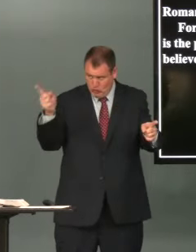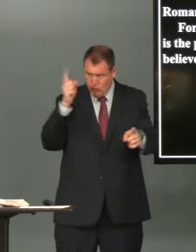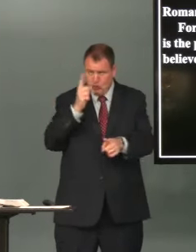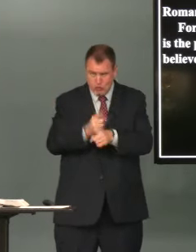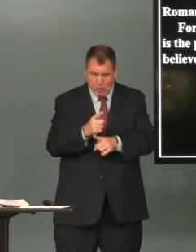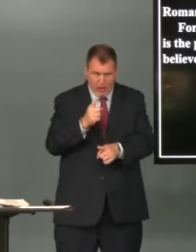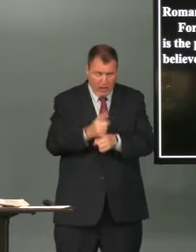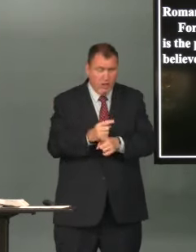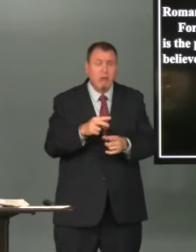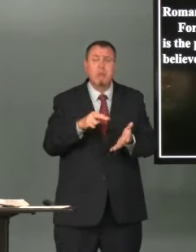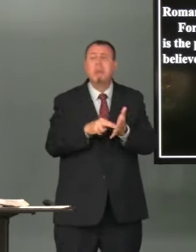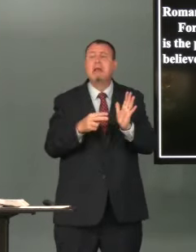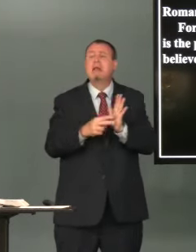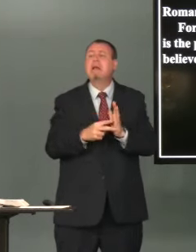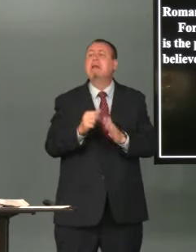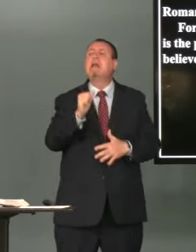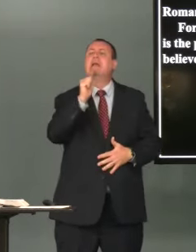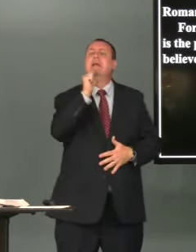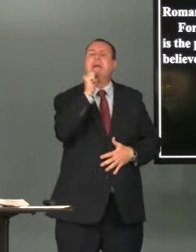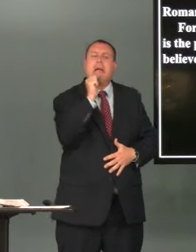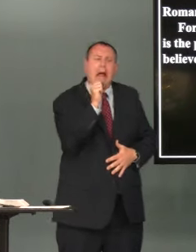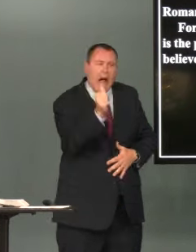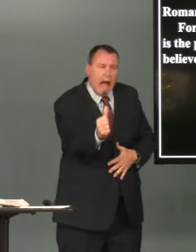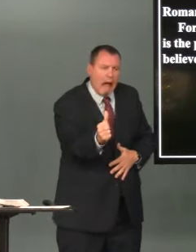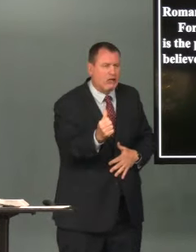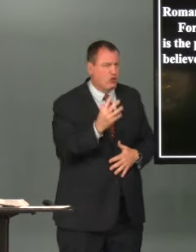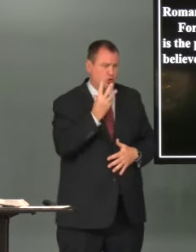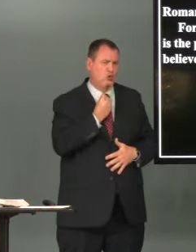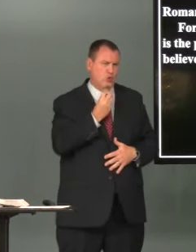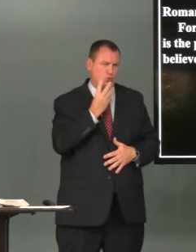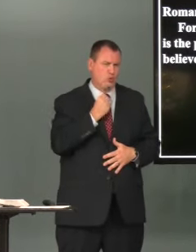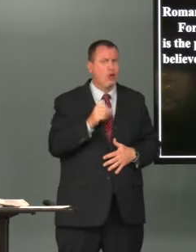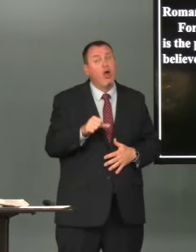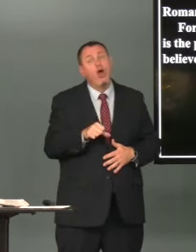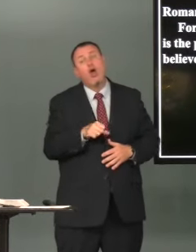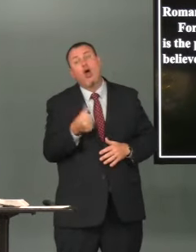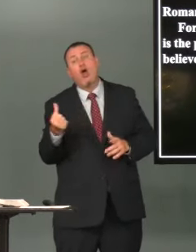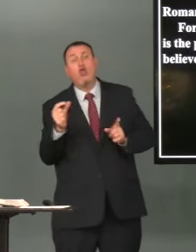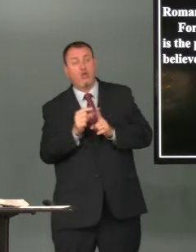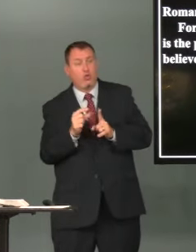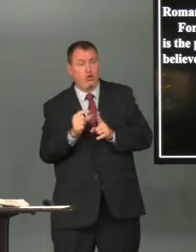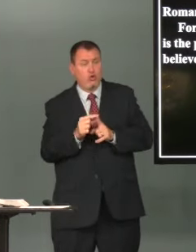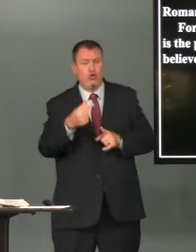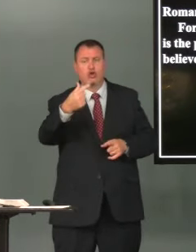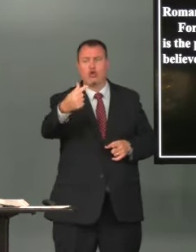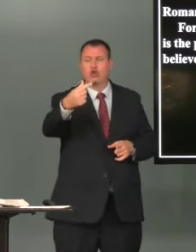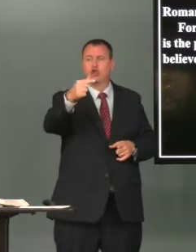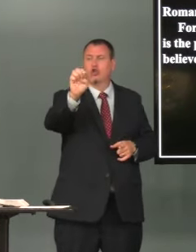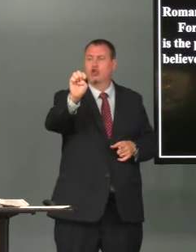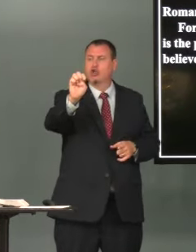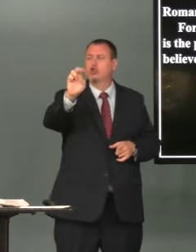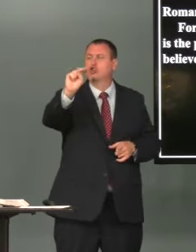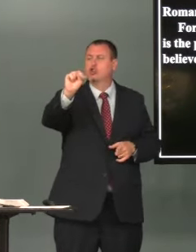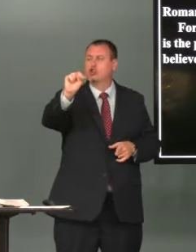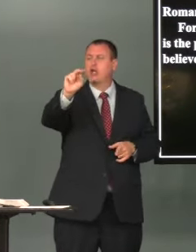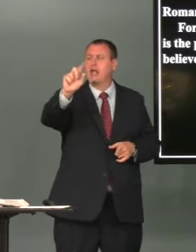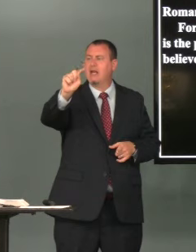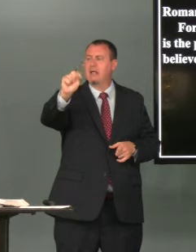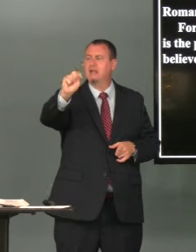it means you and i write someone who is not a jew another word for